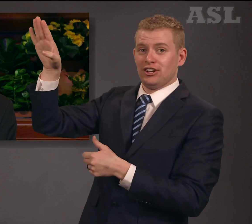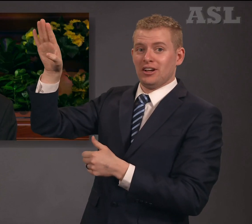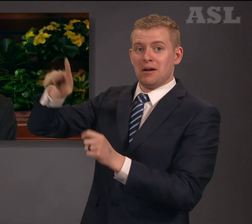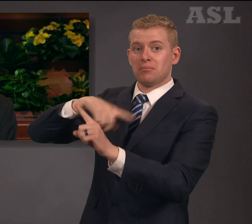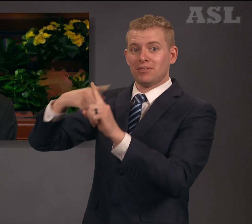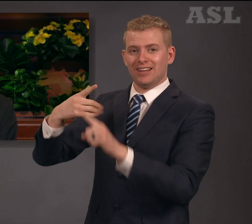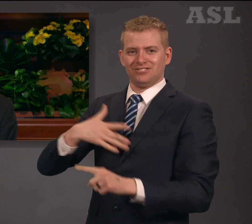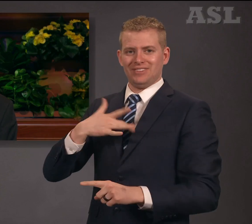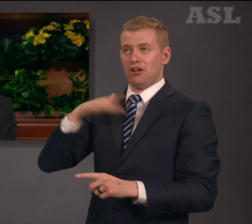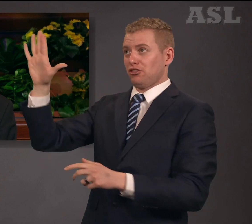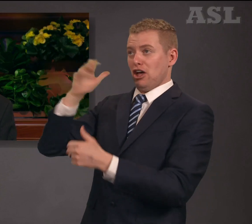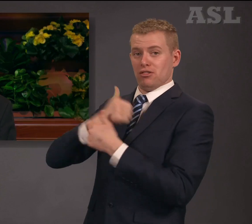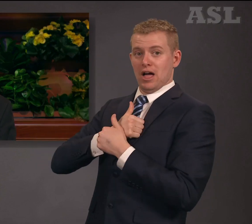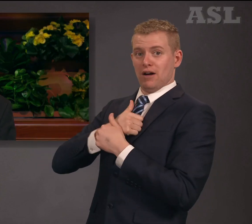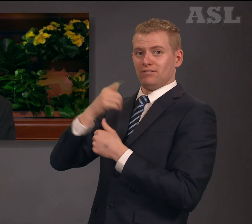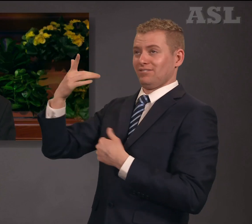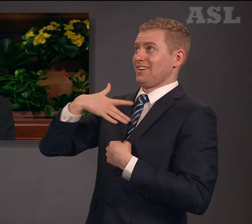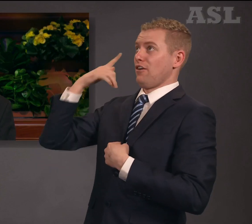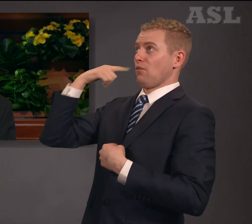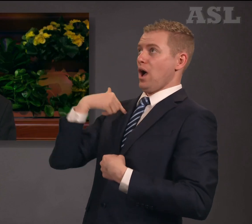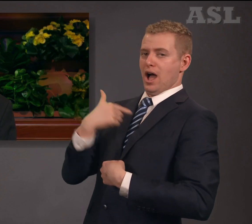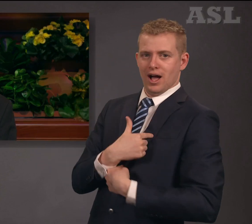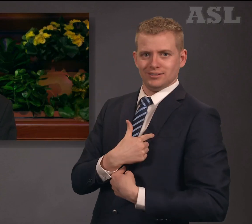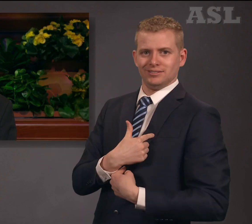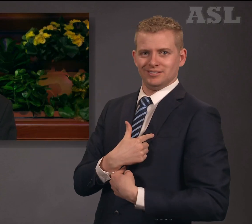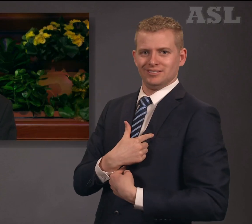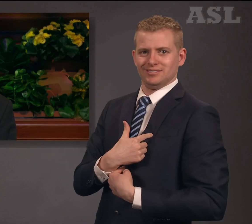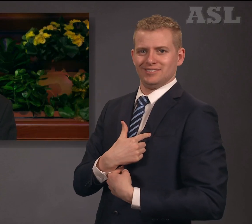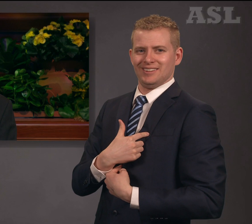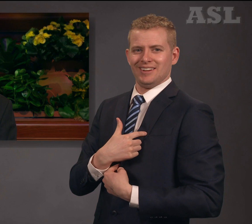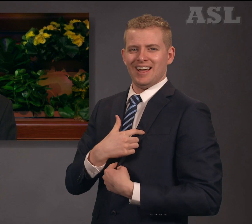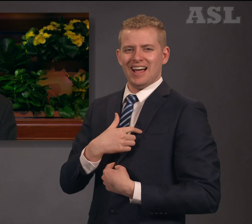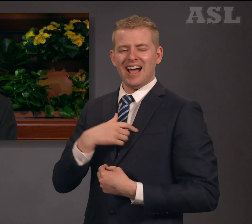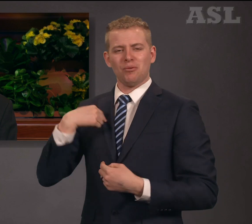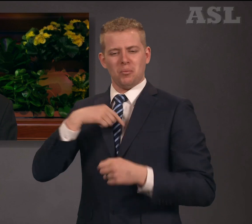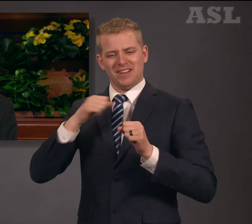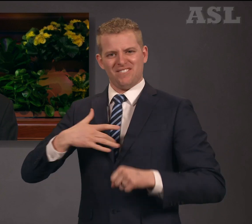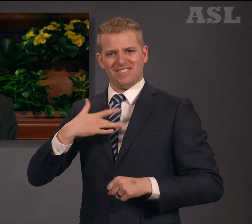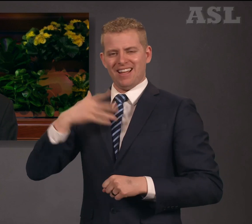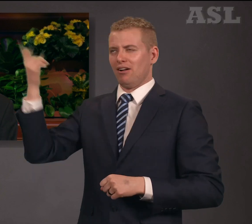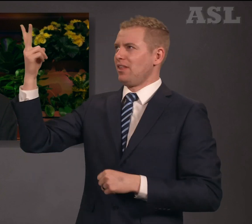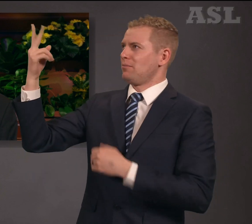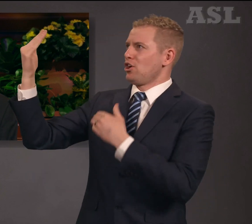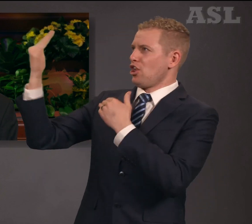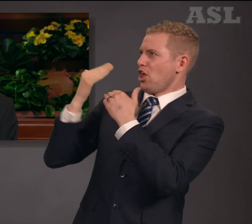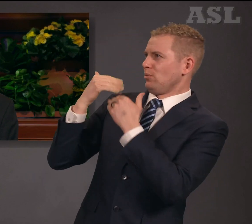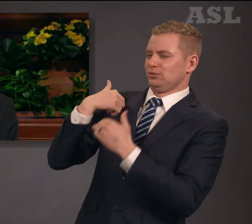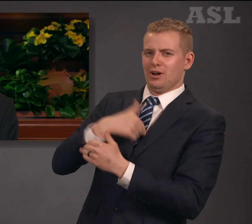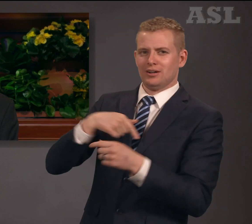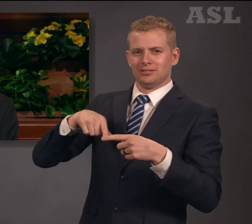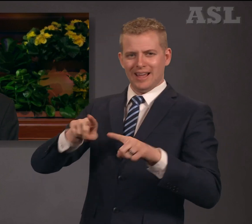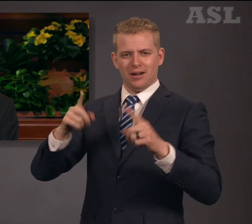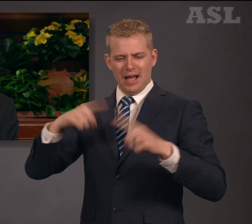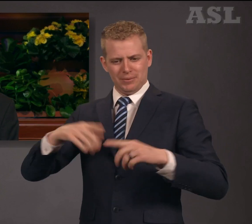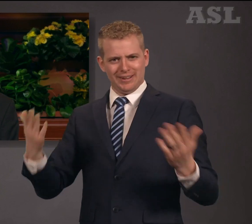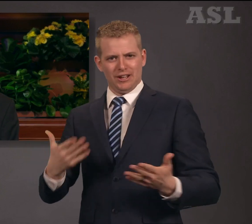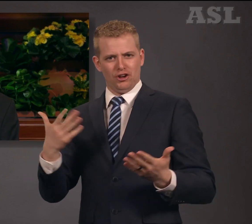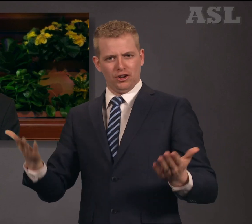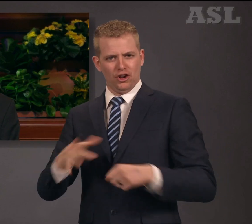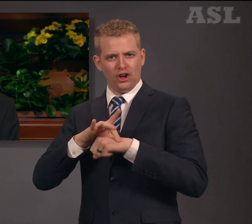in our mortal lives, just as we will when we are blessed to be with them forever.